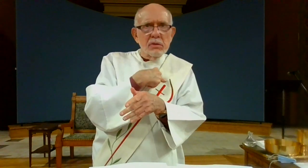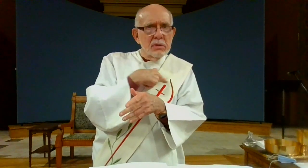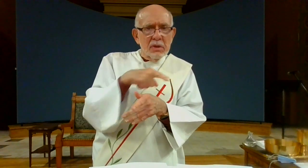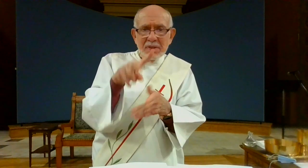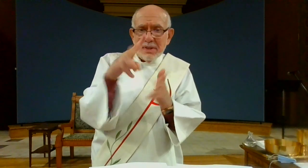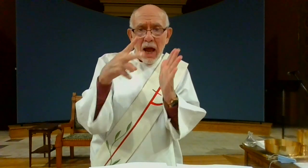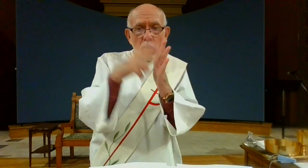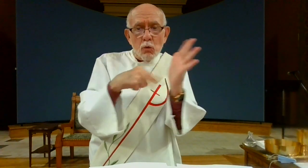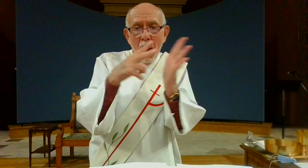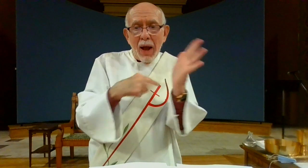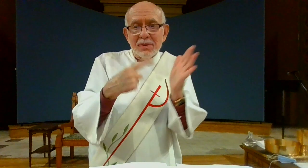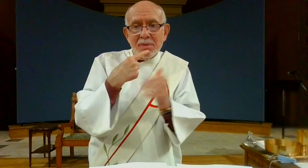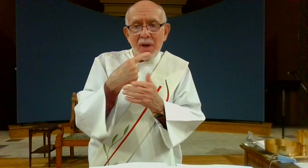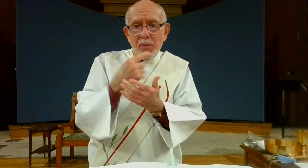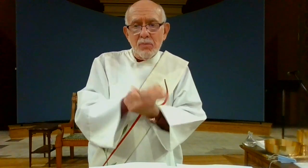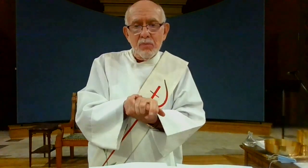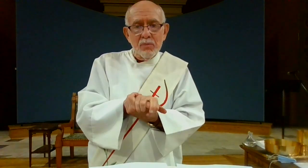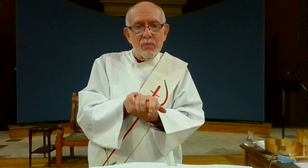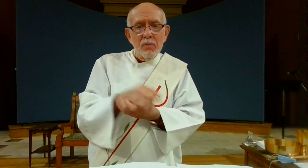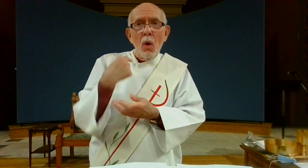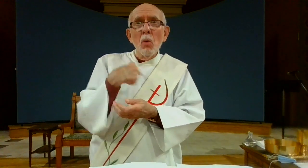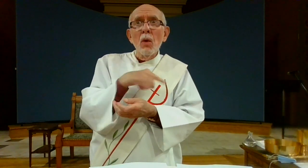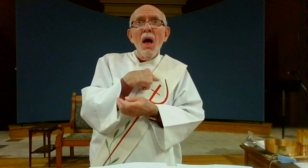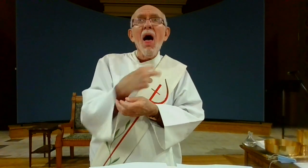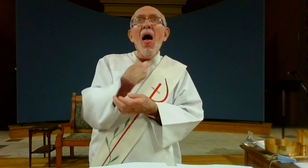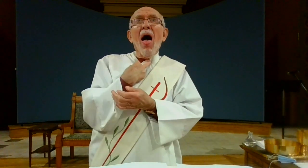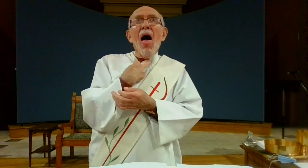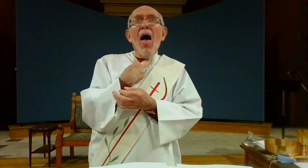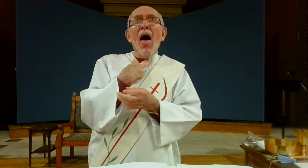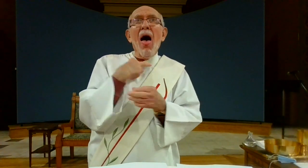jesus also didn't leave us alone he said